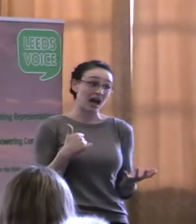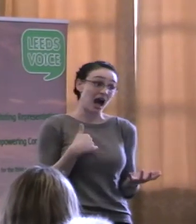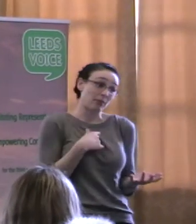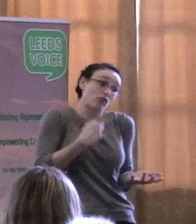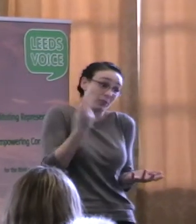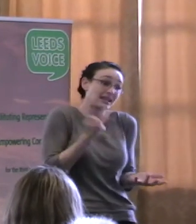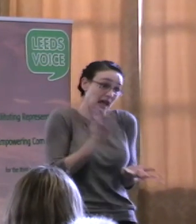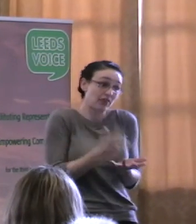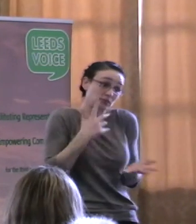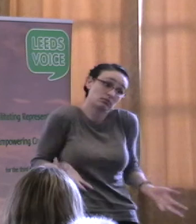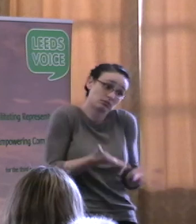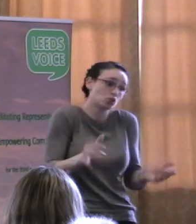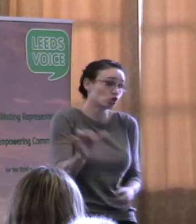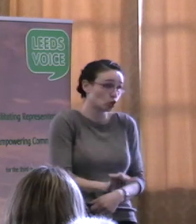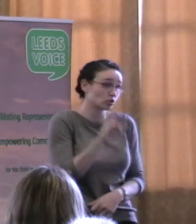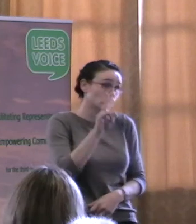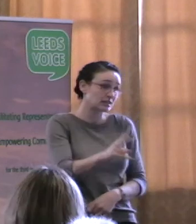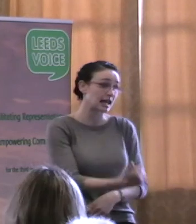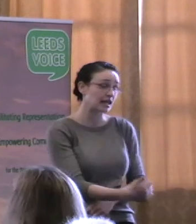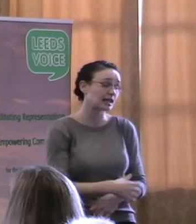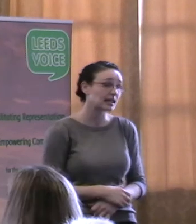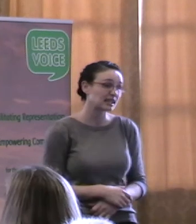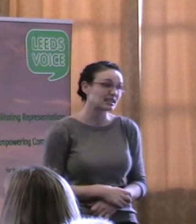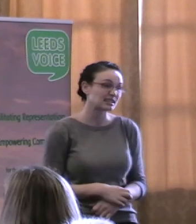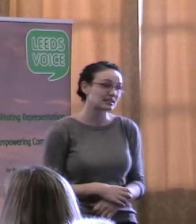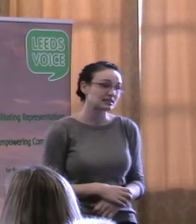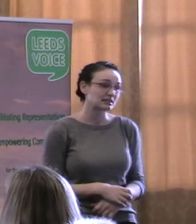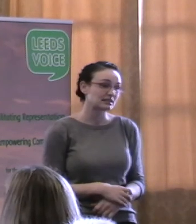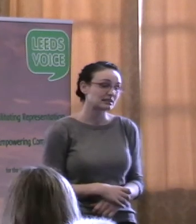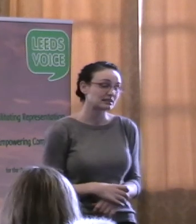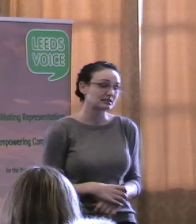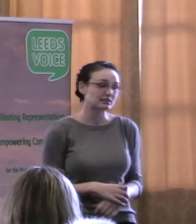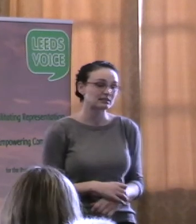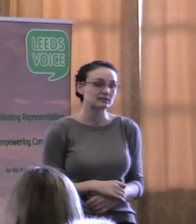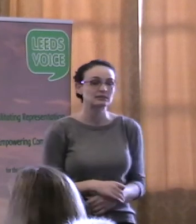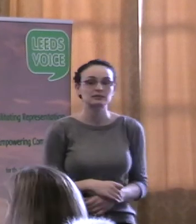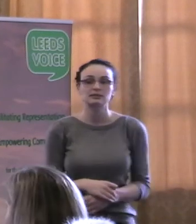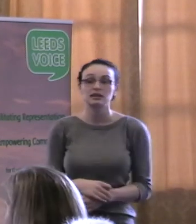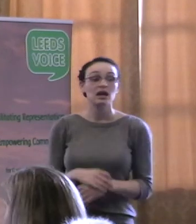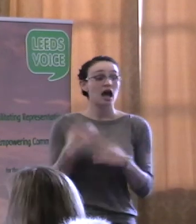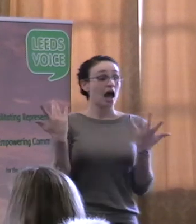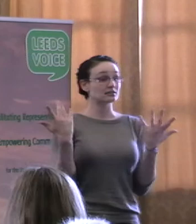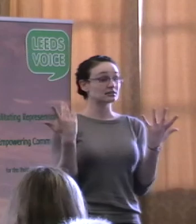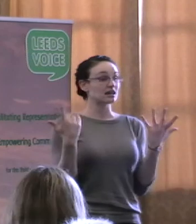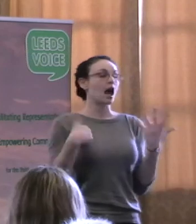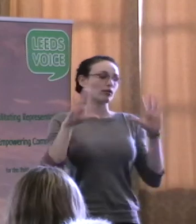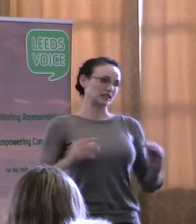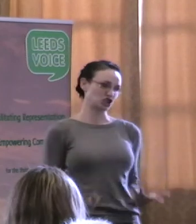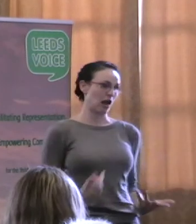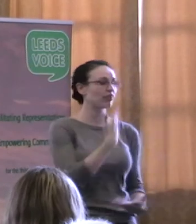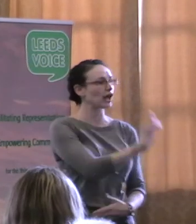on that. And I'd certainly be delighted to hear any views for yourselves. And I will leave it there. Thank you.